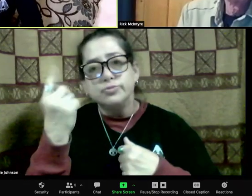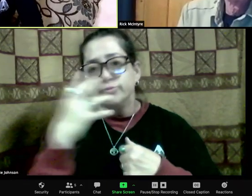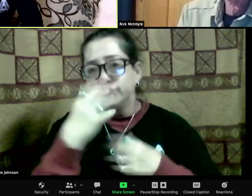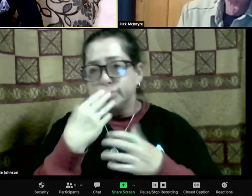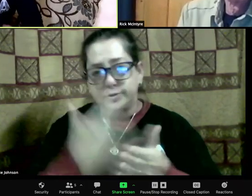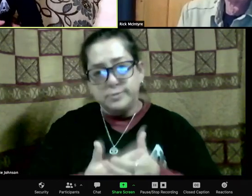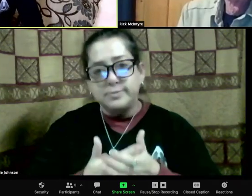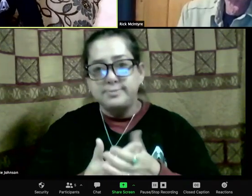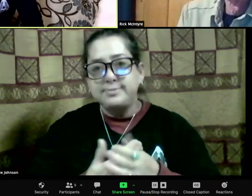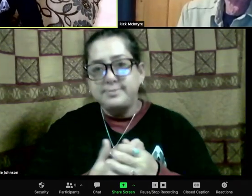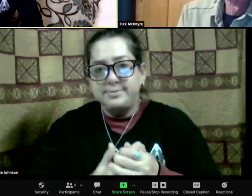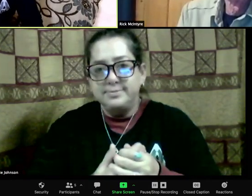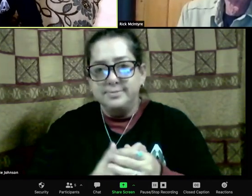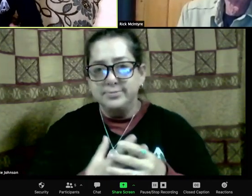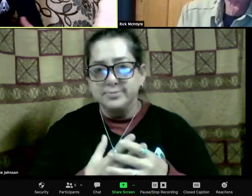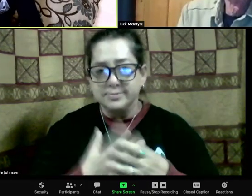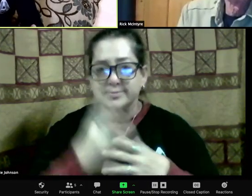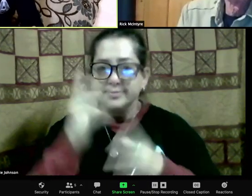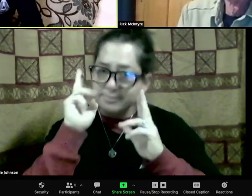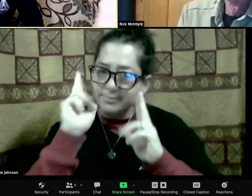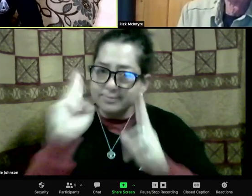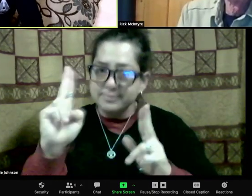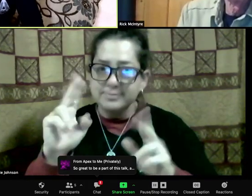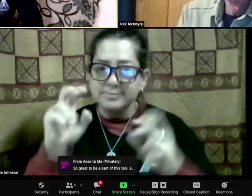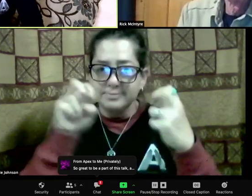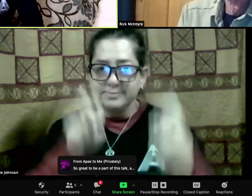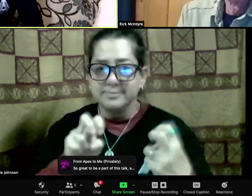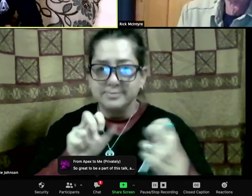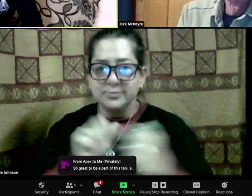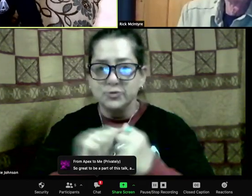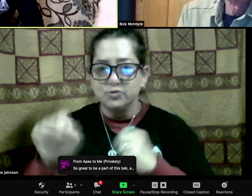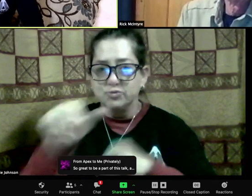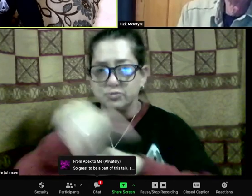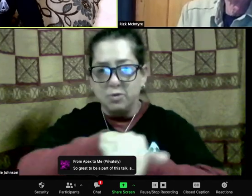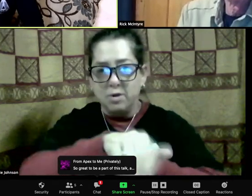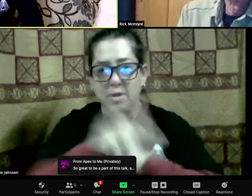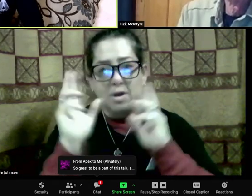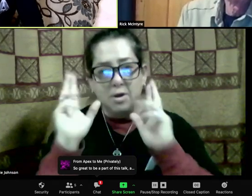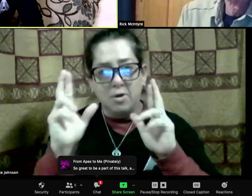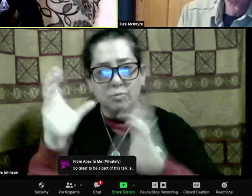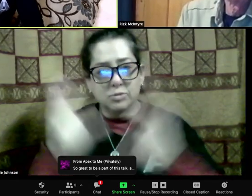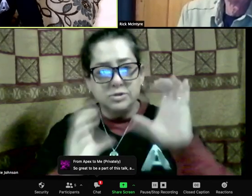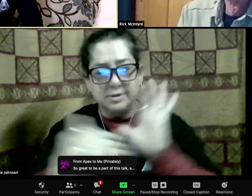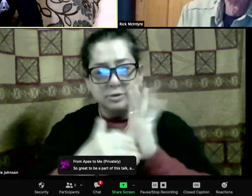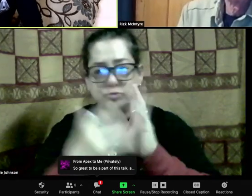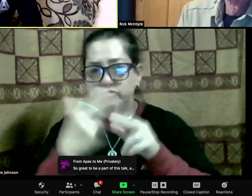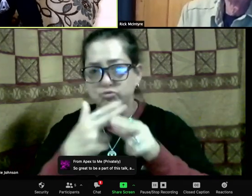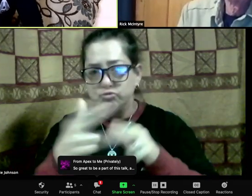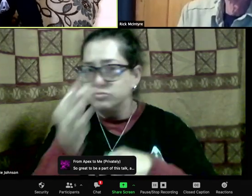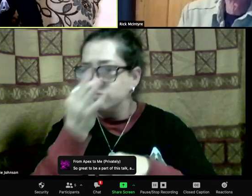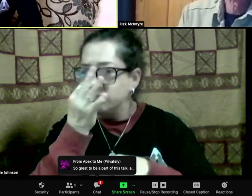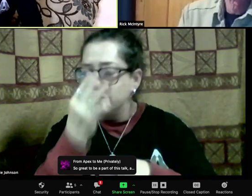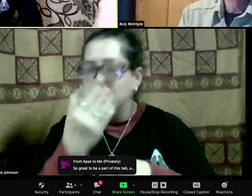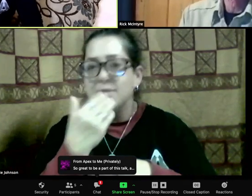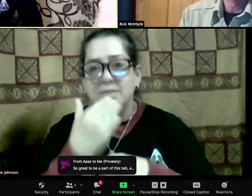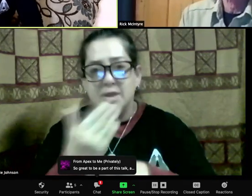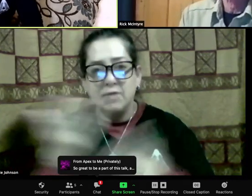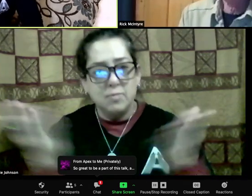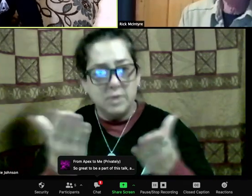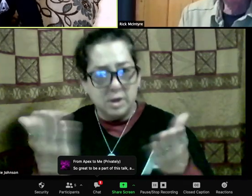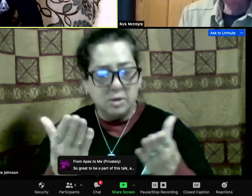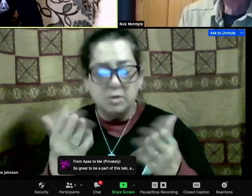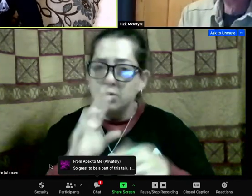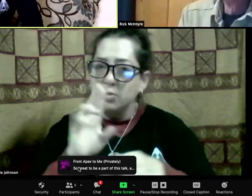tell the story. It's in our, it's in one of my books. And I came up with this thought, as long as we keep on telling